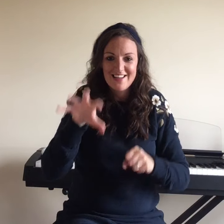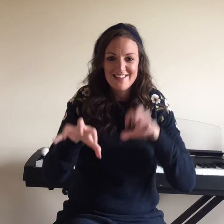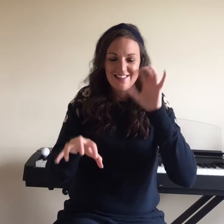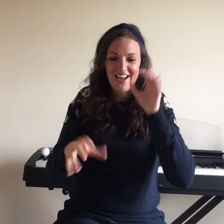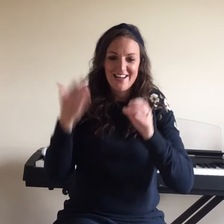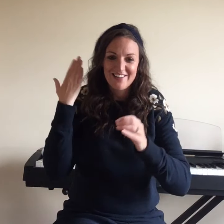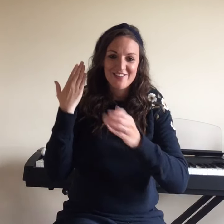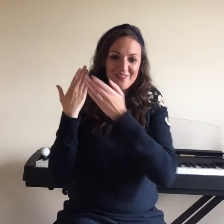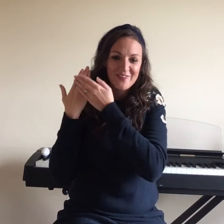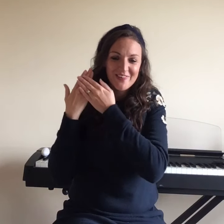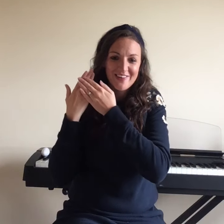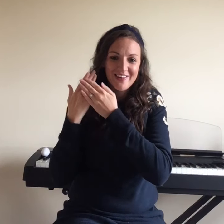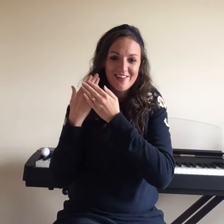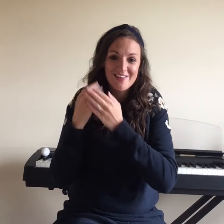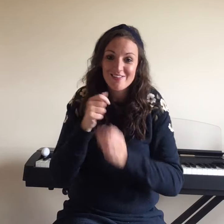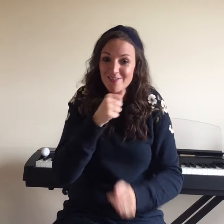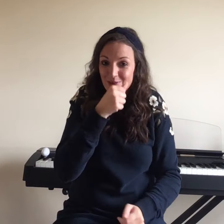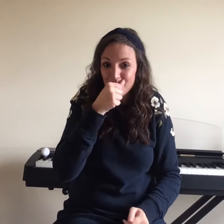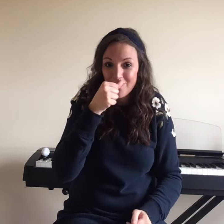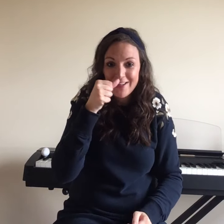Dinosaur Sweet.